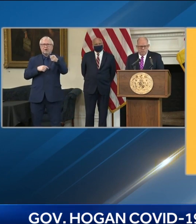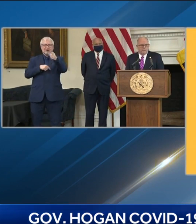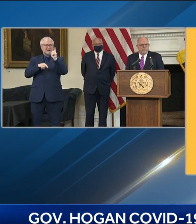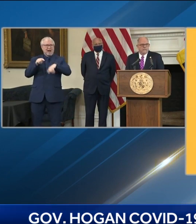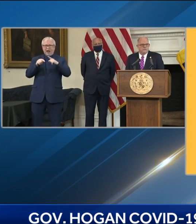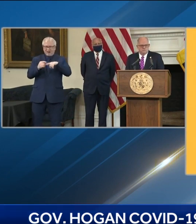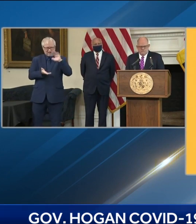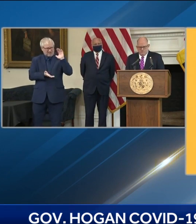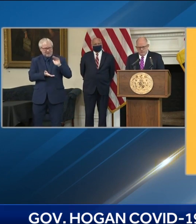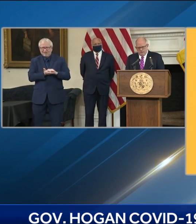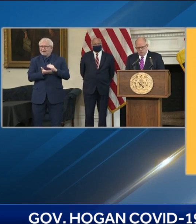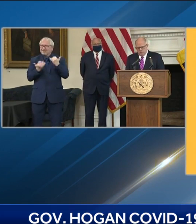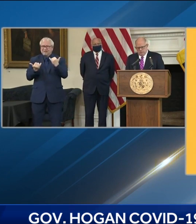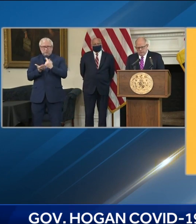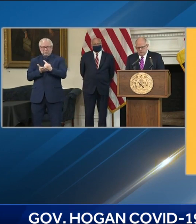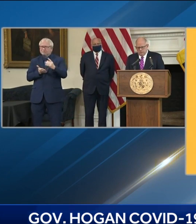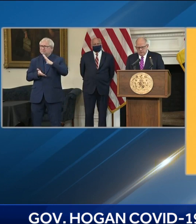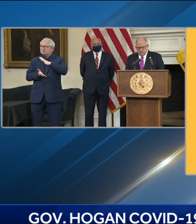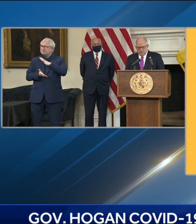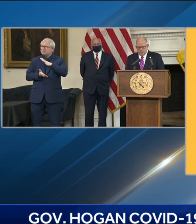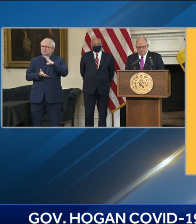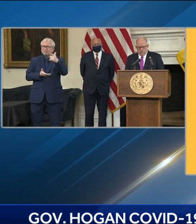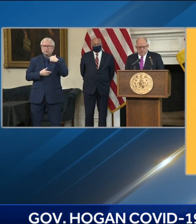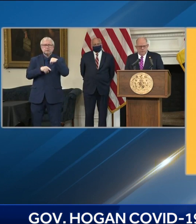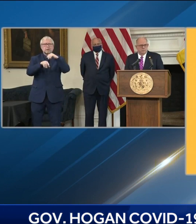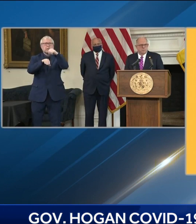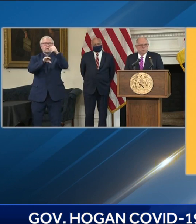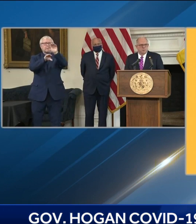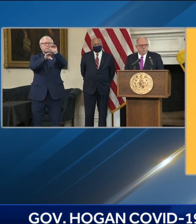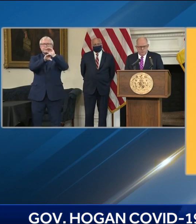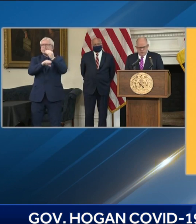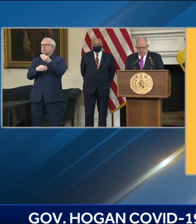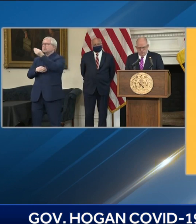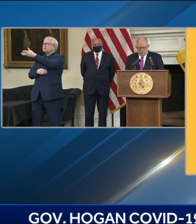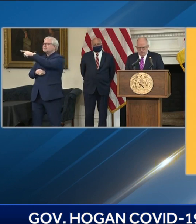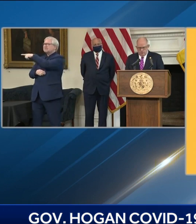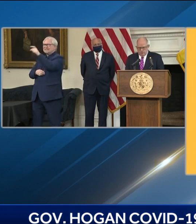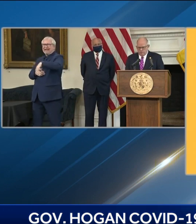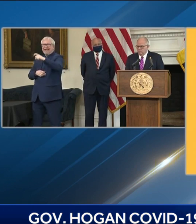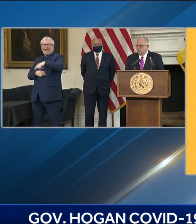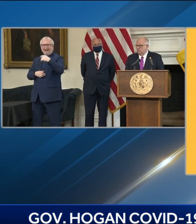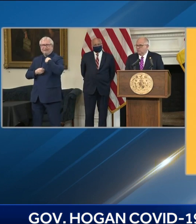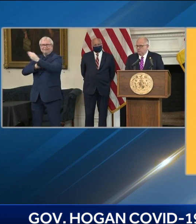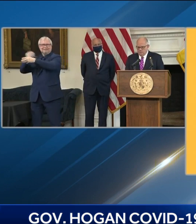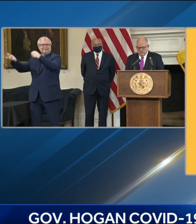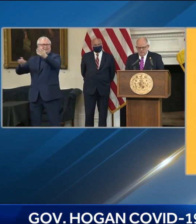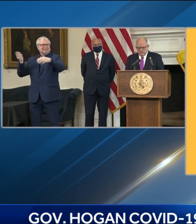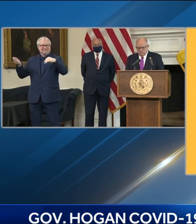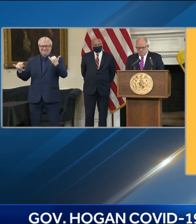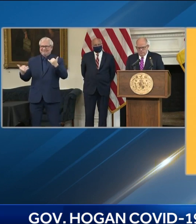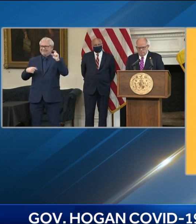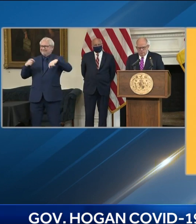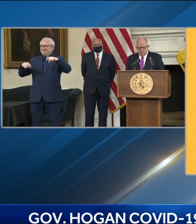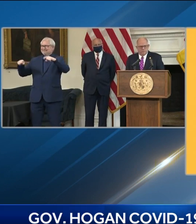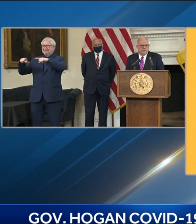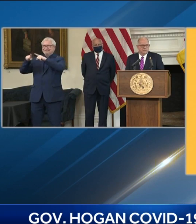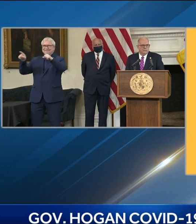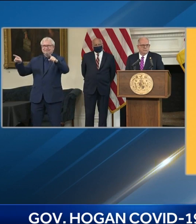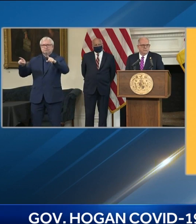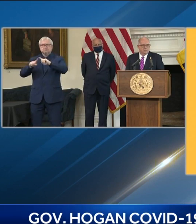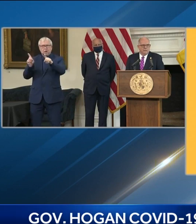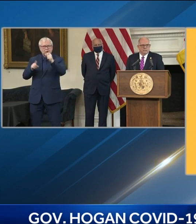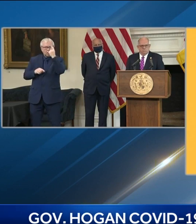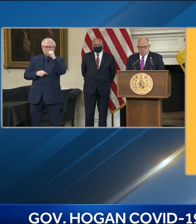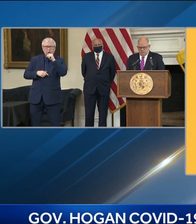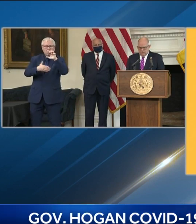vaccination plans. We intend to continue to broaden this distribution network to ensure as many points of